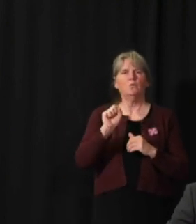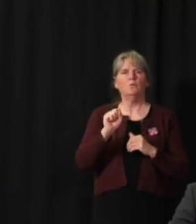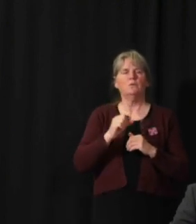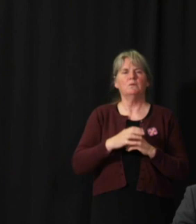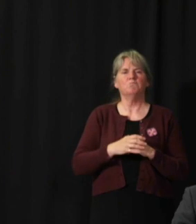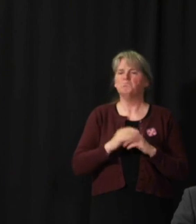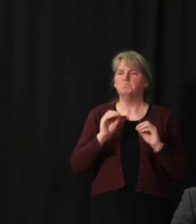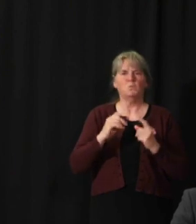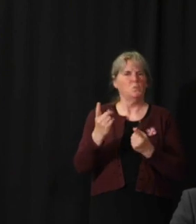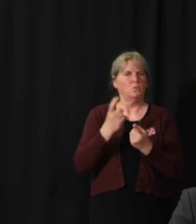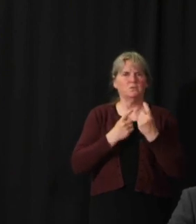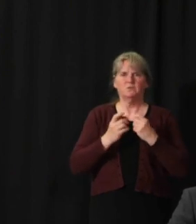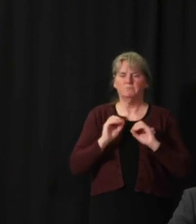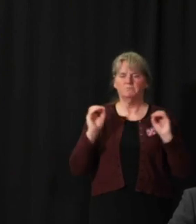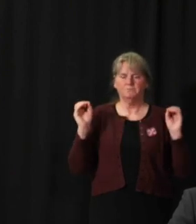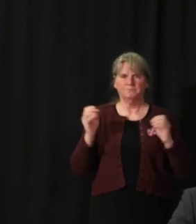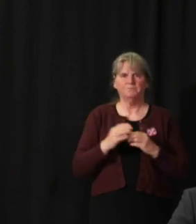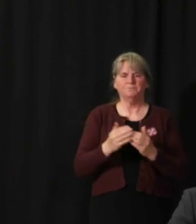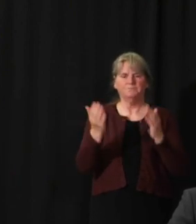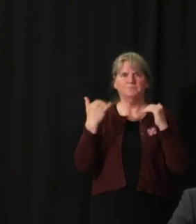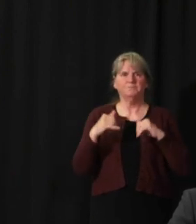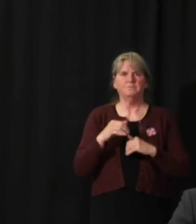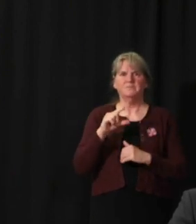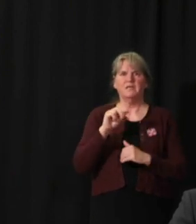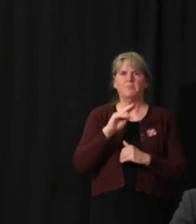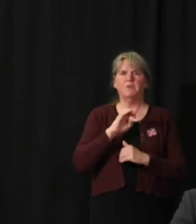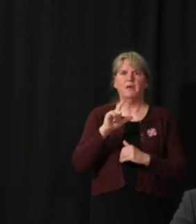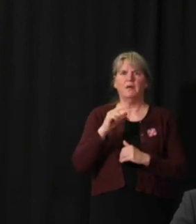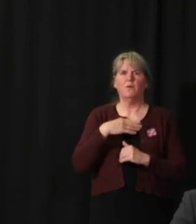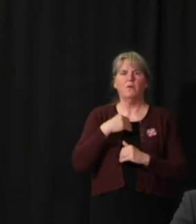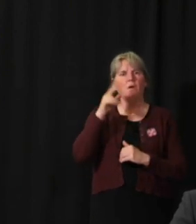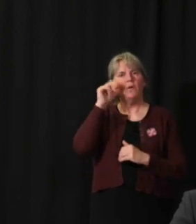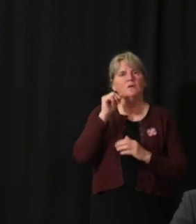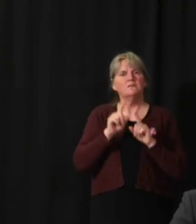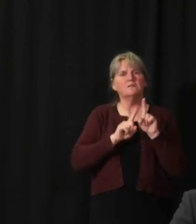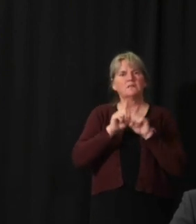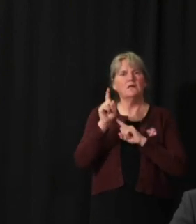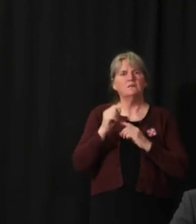No questions. Thank you. Gabrielle, Whitehorse Star.